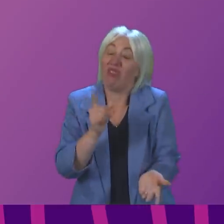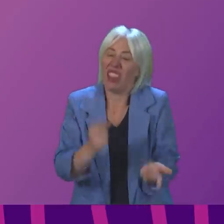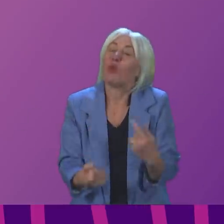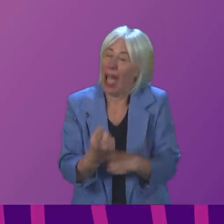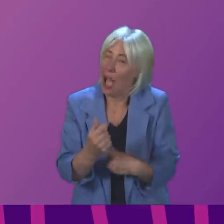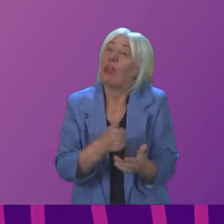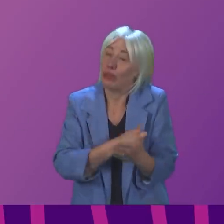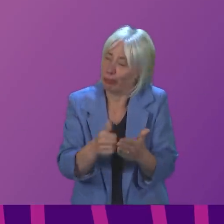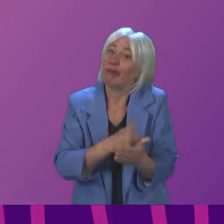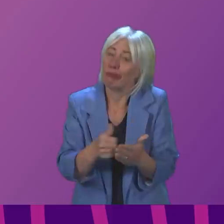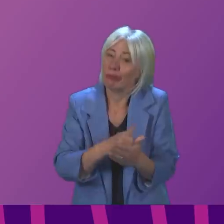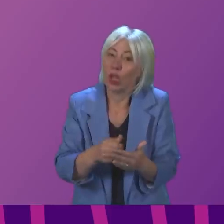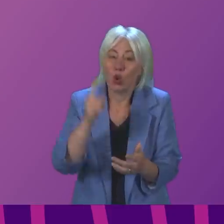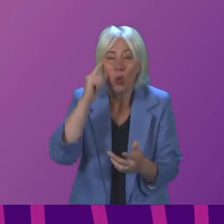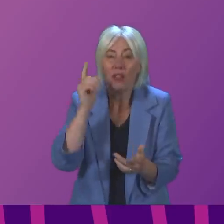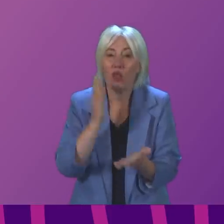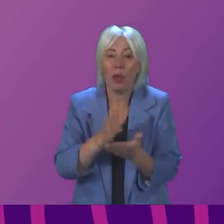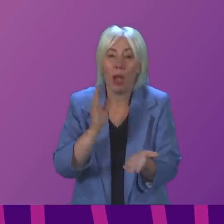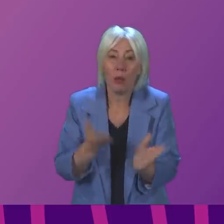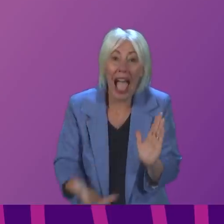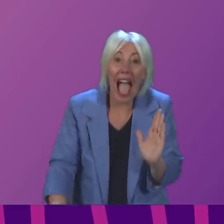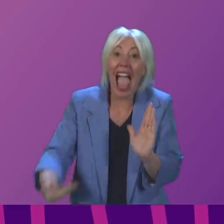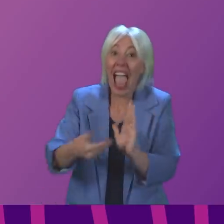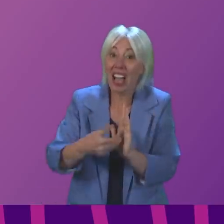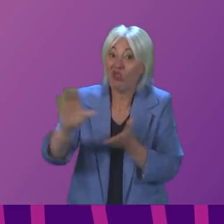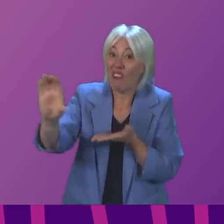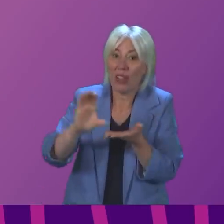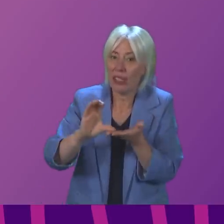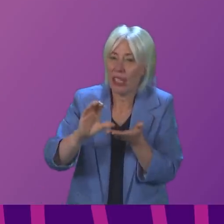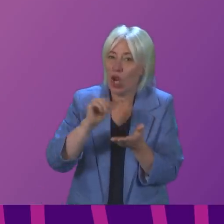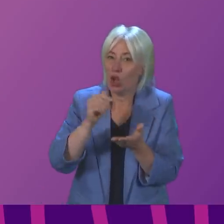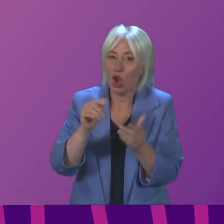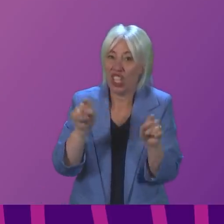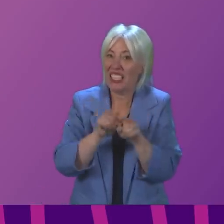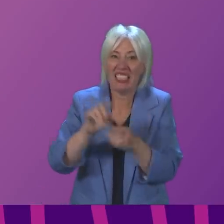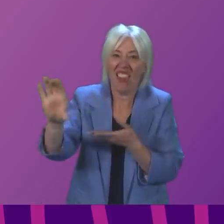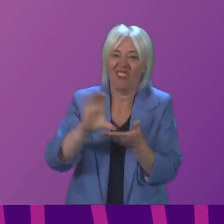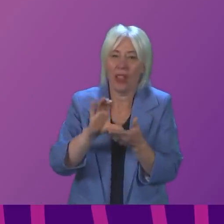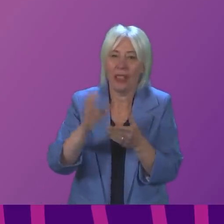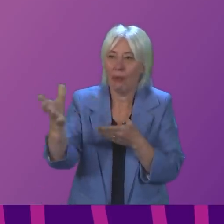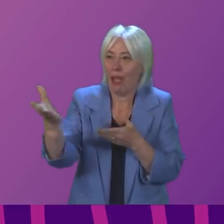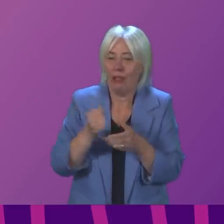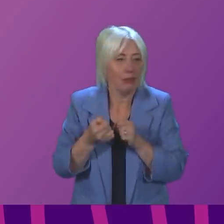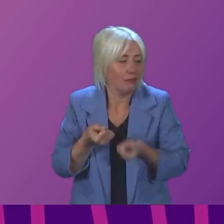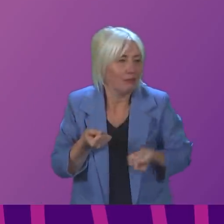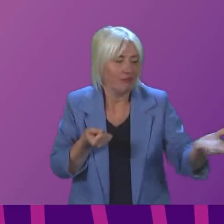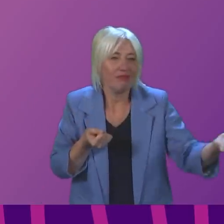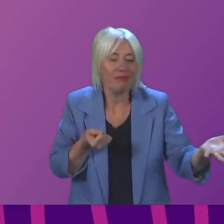often turns out to be the case. So yes, we will discuss these things and hopefully we can come to a position where there is